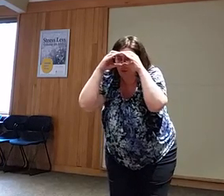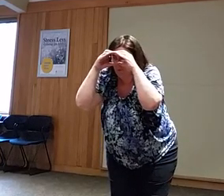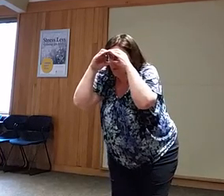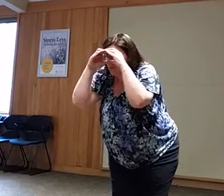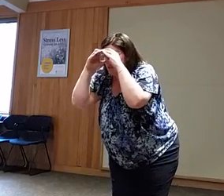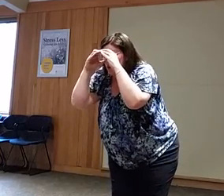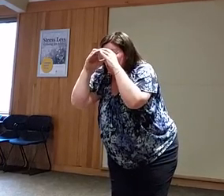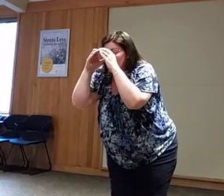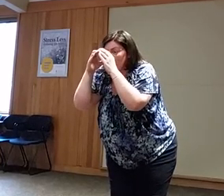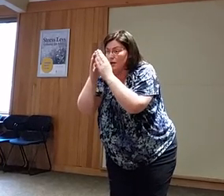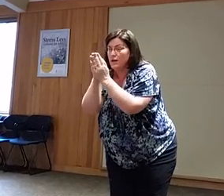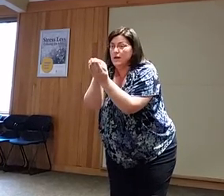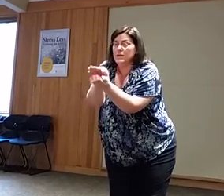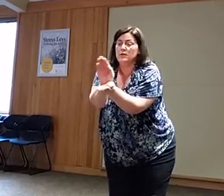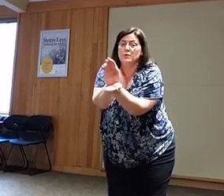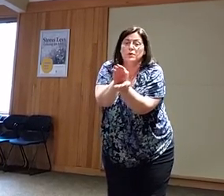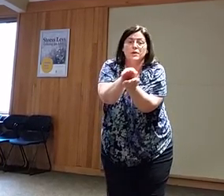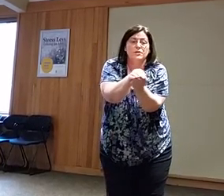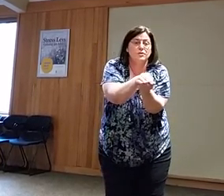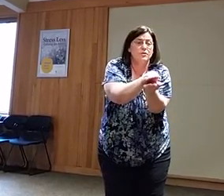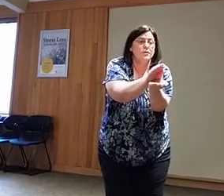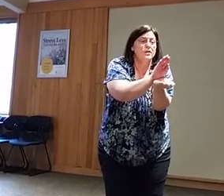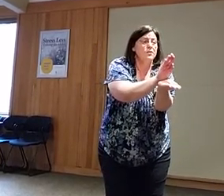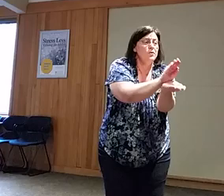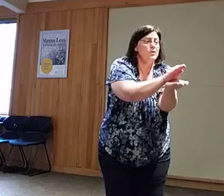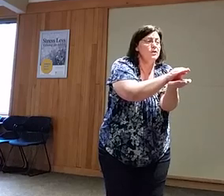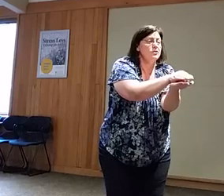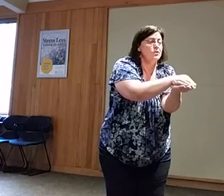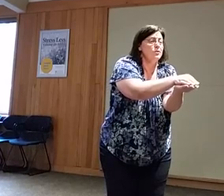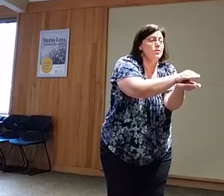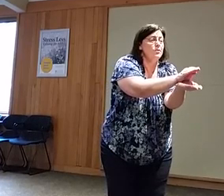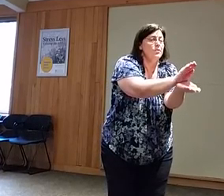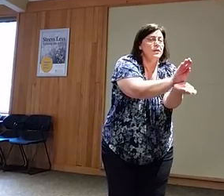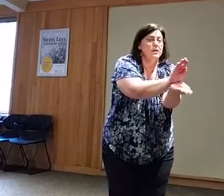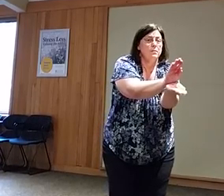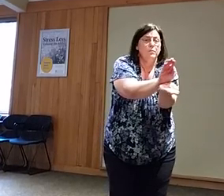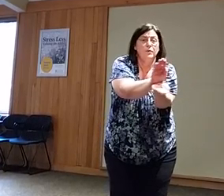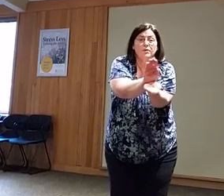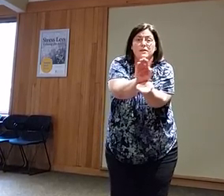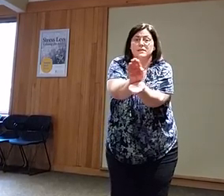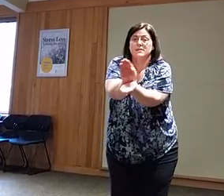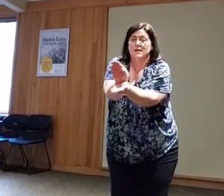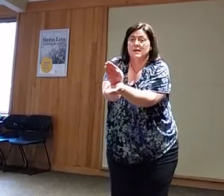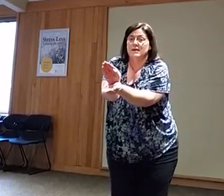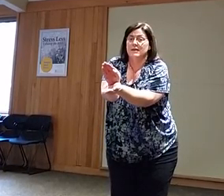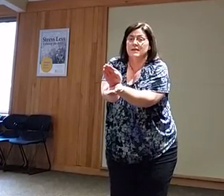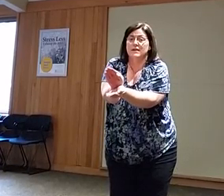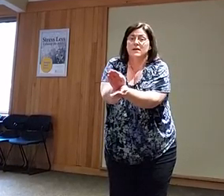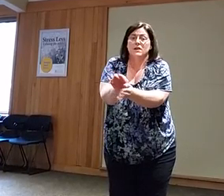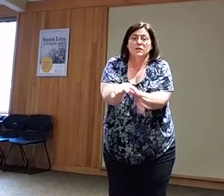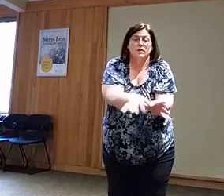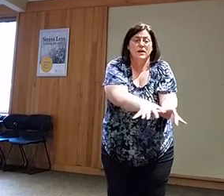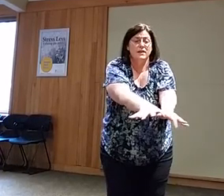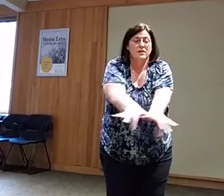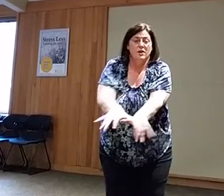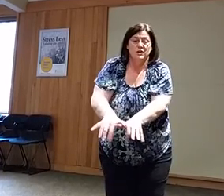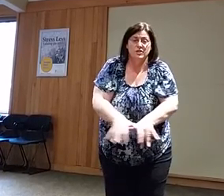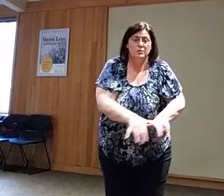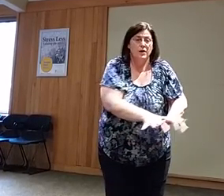what we saw, an oyster, an oyster, with a pearl inside, trying hard to